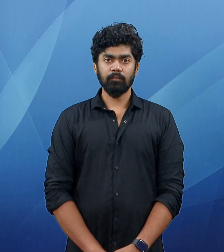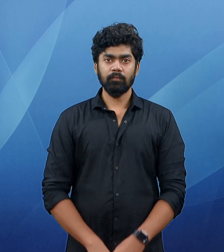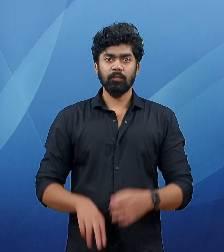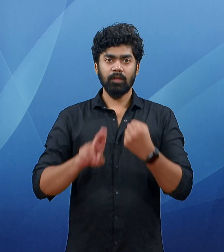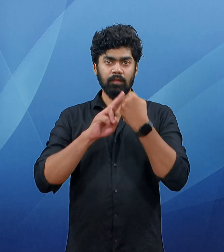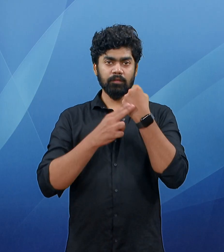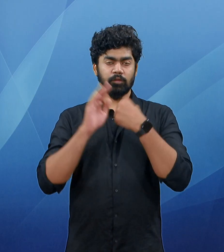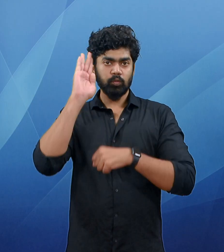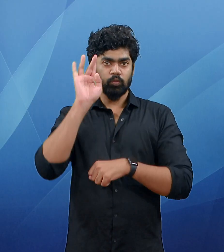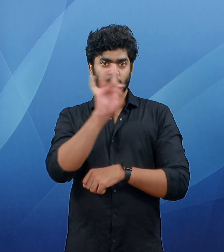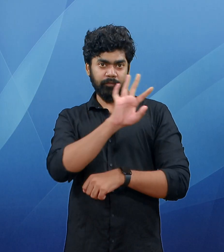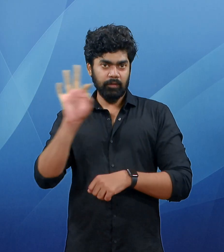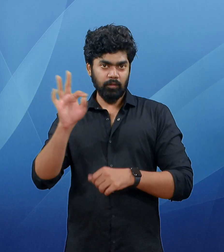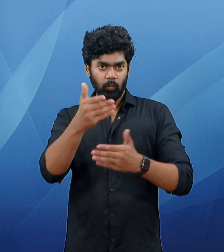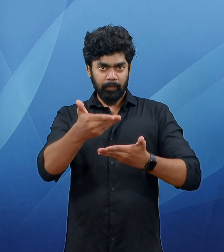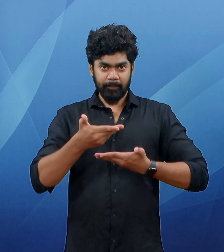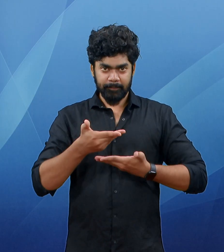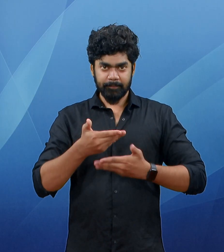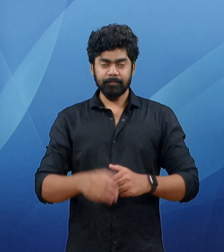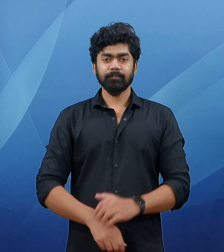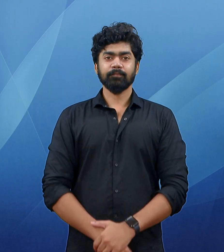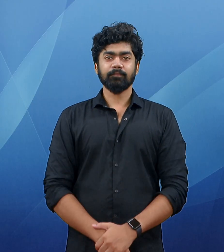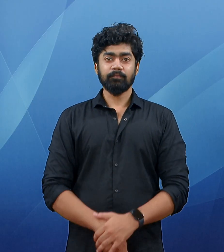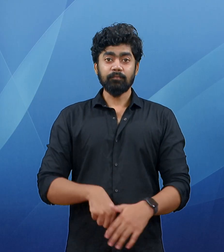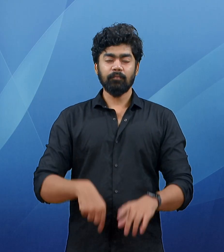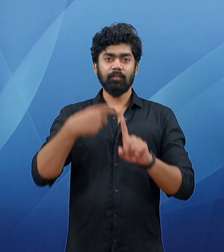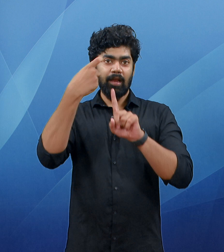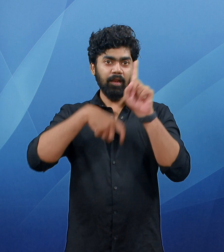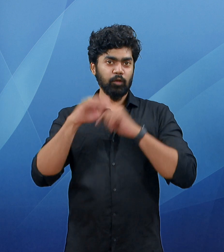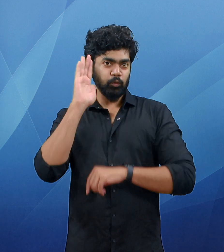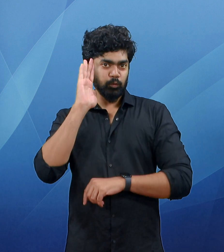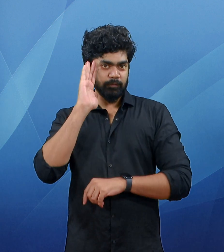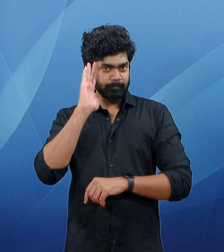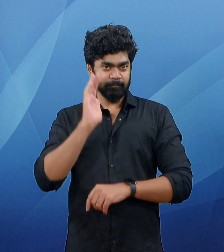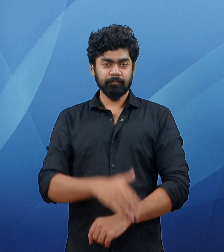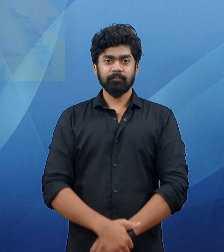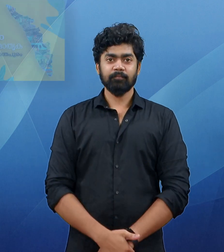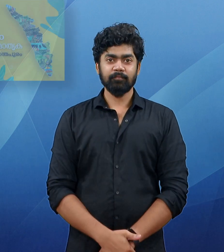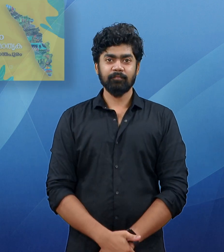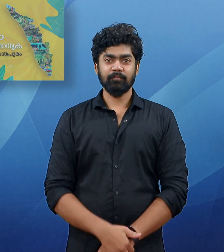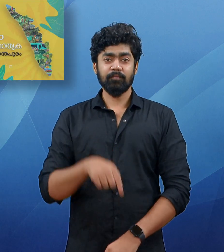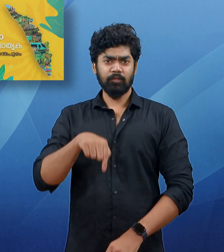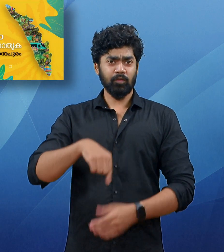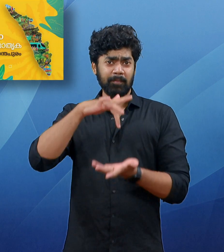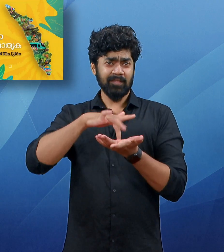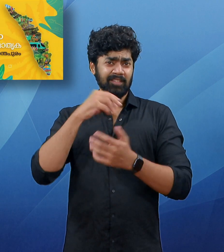Welcome to Niche News weekly broadcast. Regional News Kerala Chief Minister Pinaray Vijayan